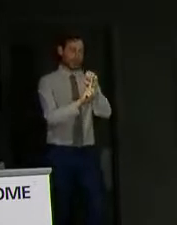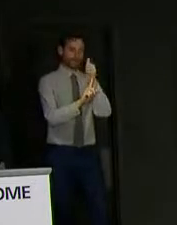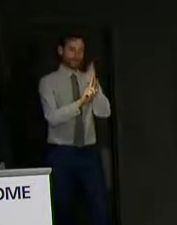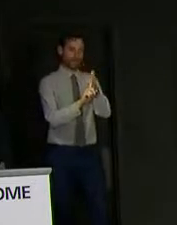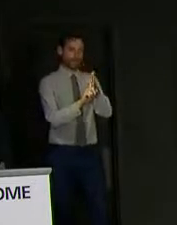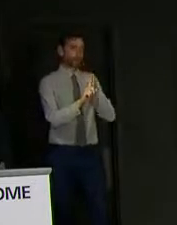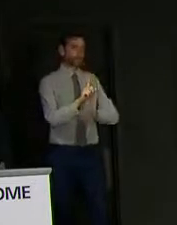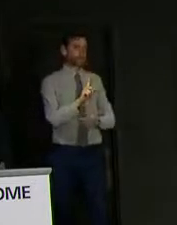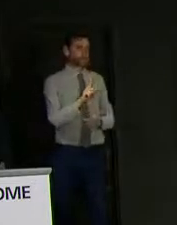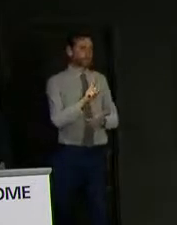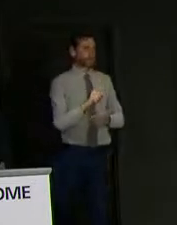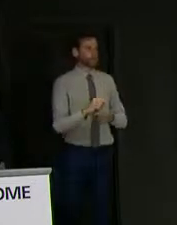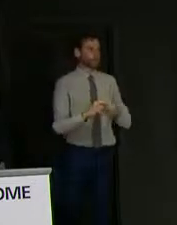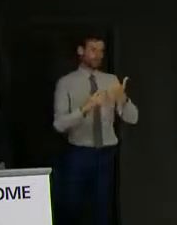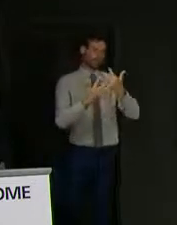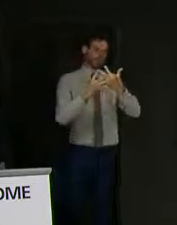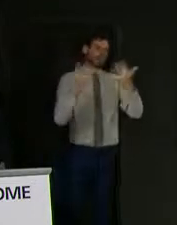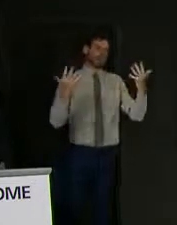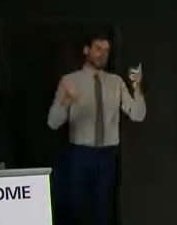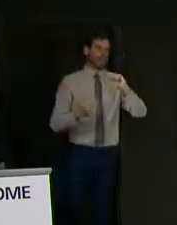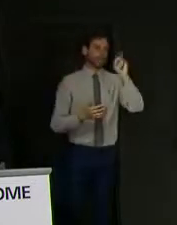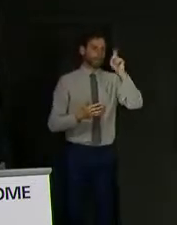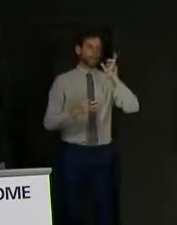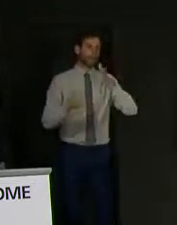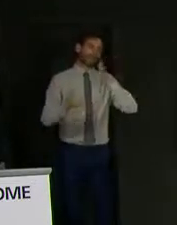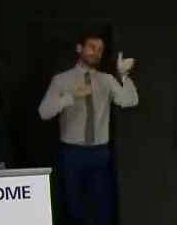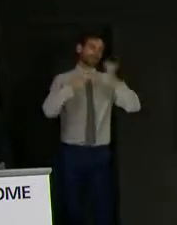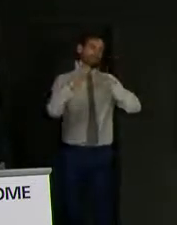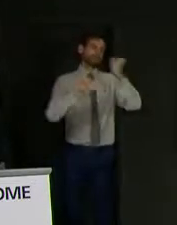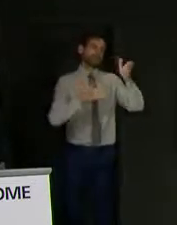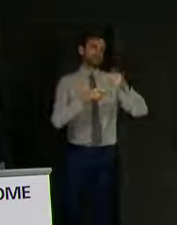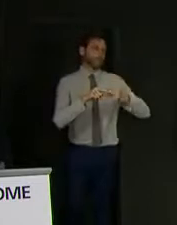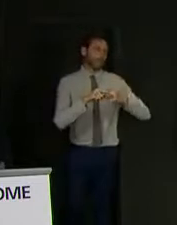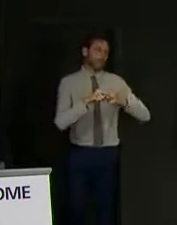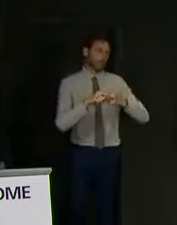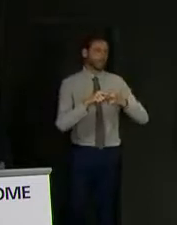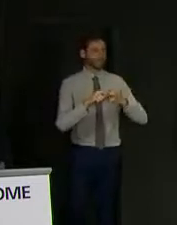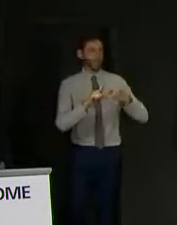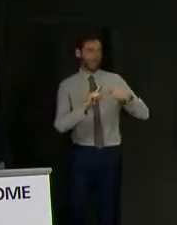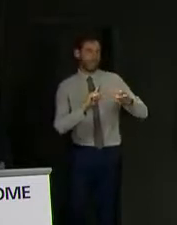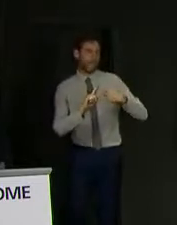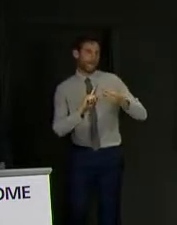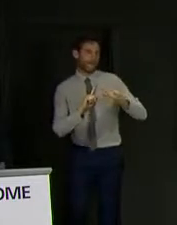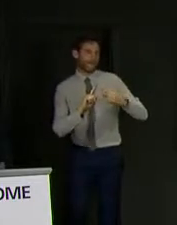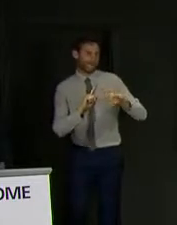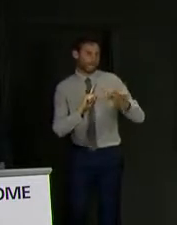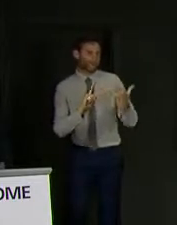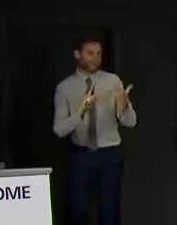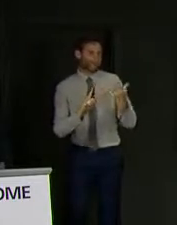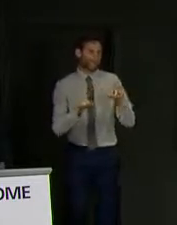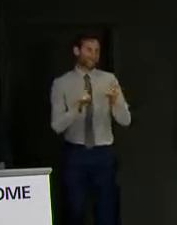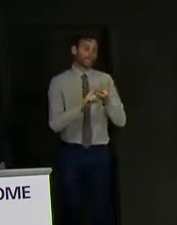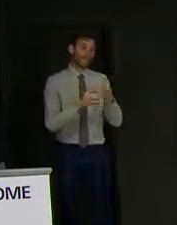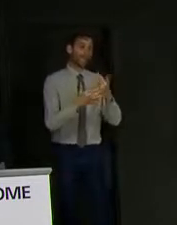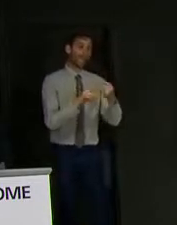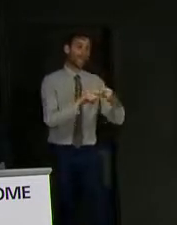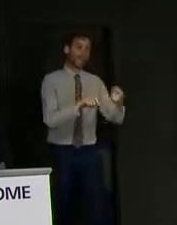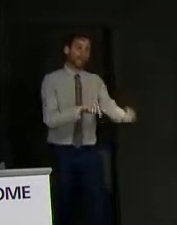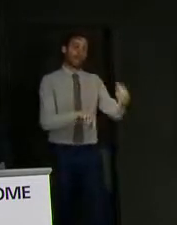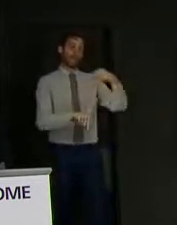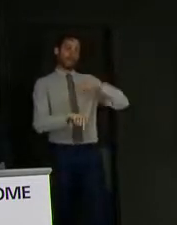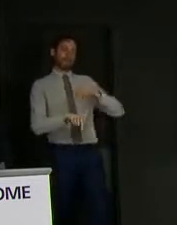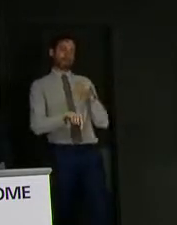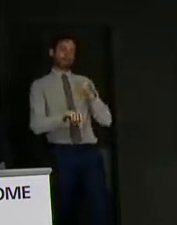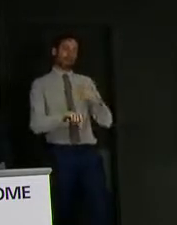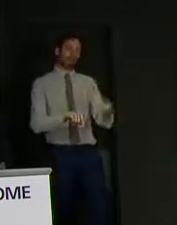quite a large number of people go back and forward across the England-Scotland border. It works both ways. So when it comes